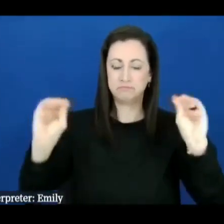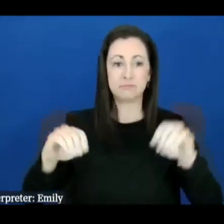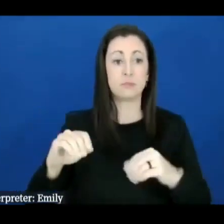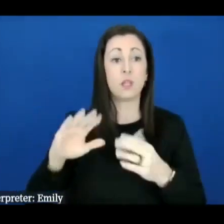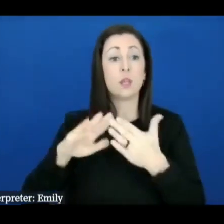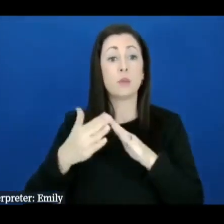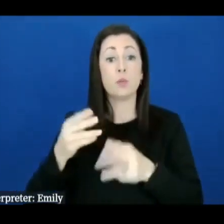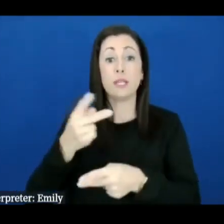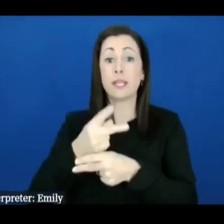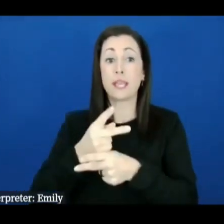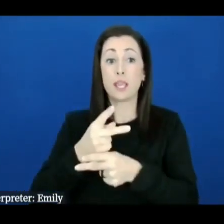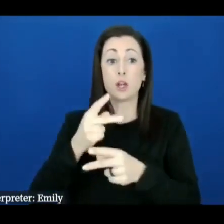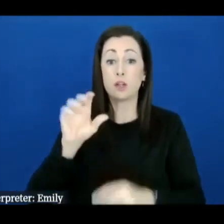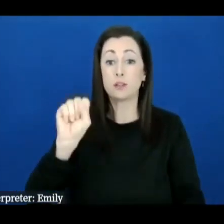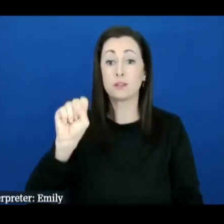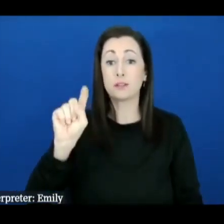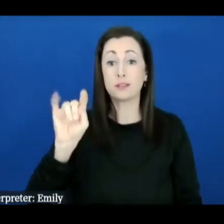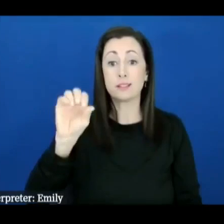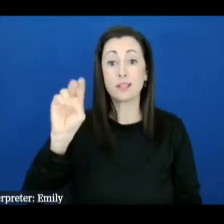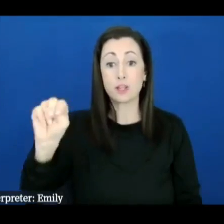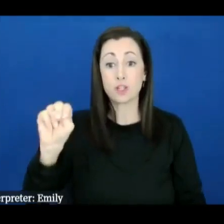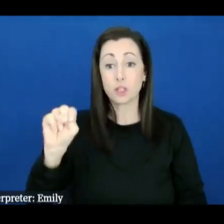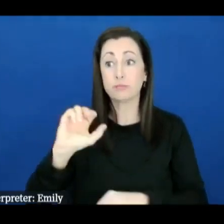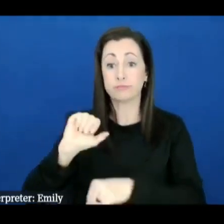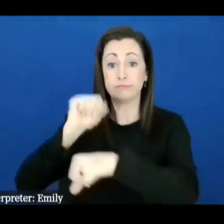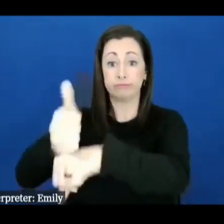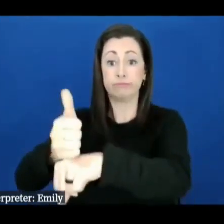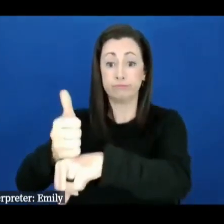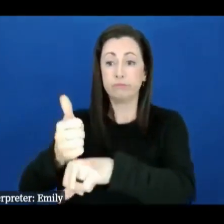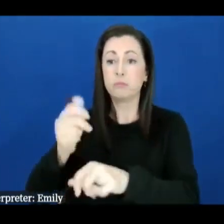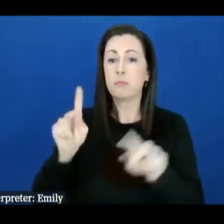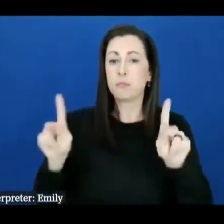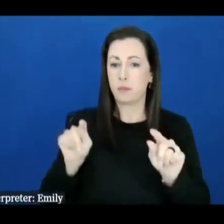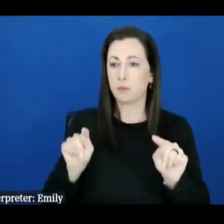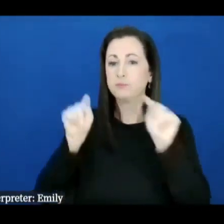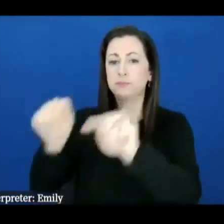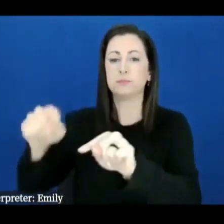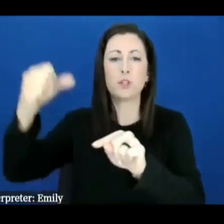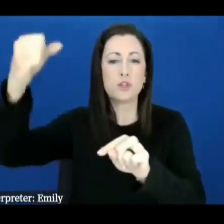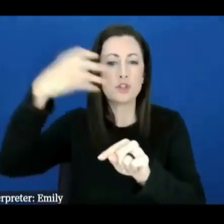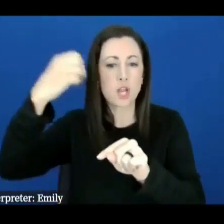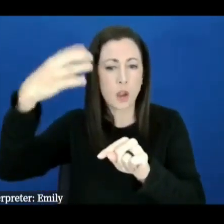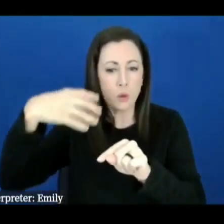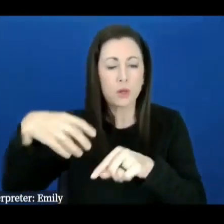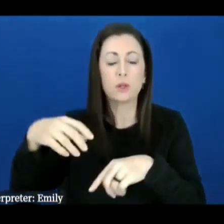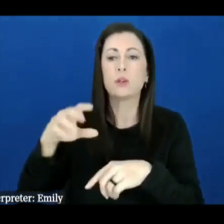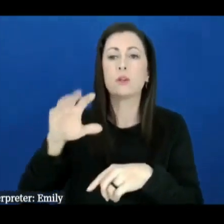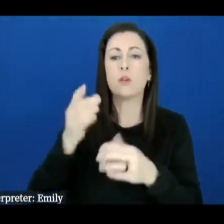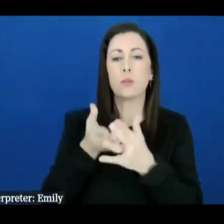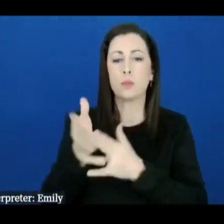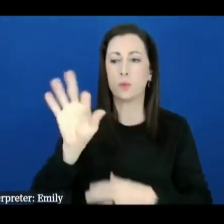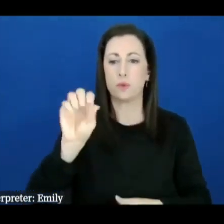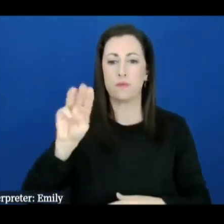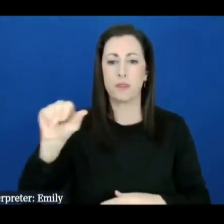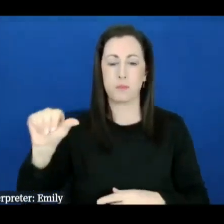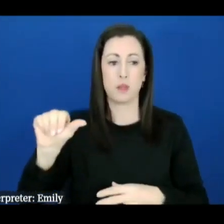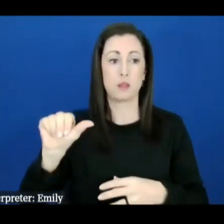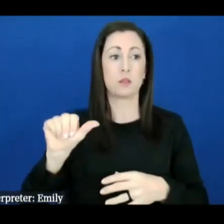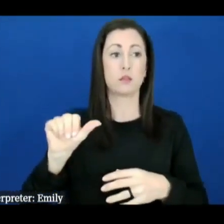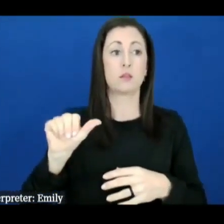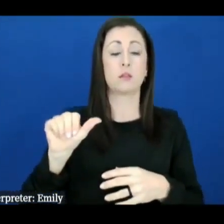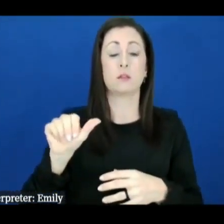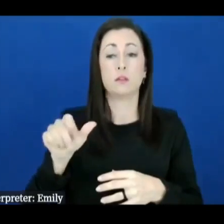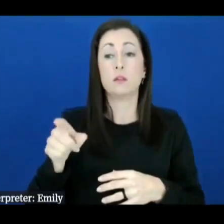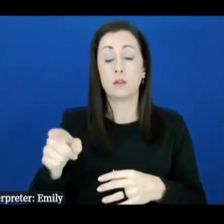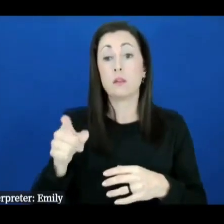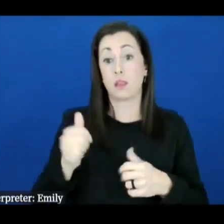where people can shower and disaster recovery center with FEMA and SBA assistance is also located and you heard Lillian